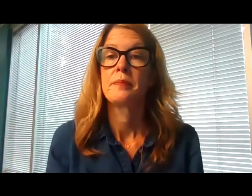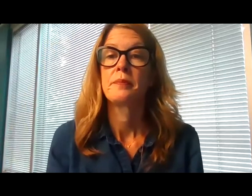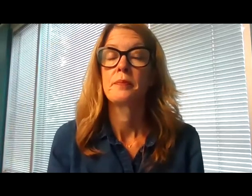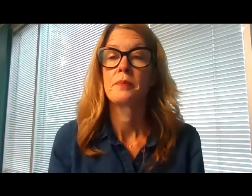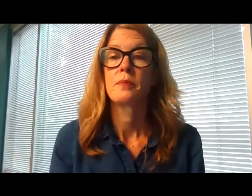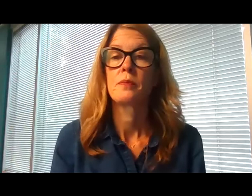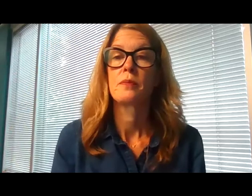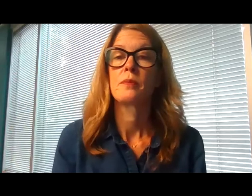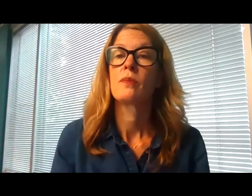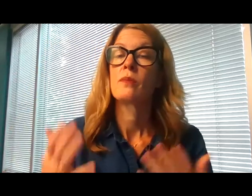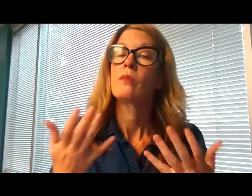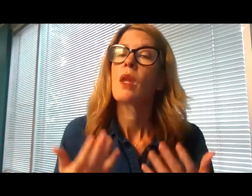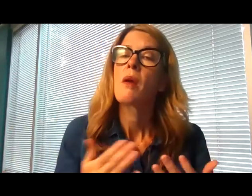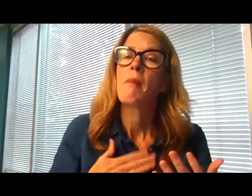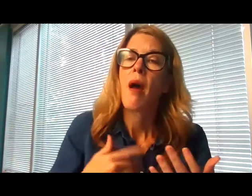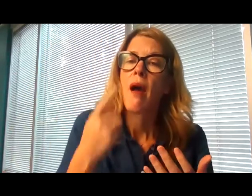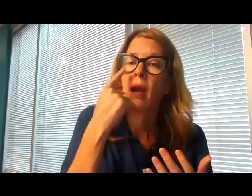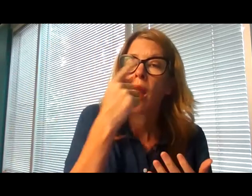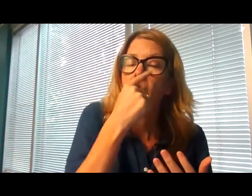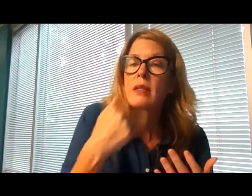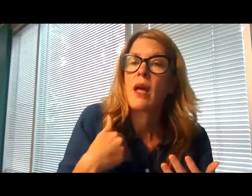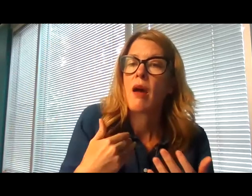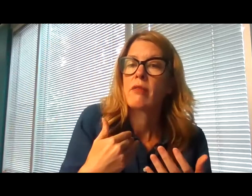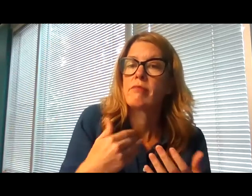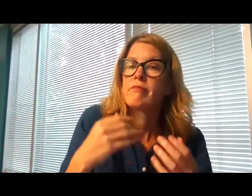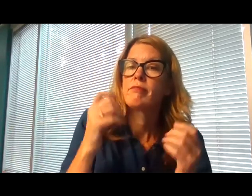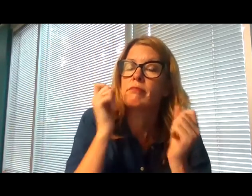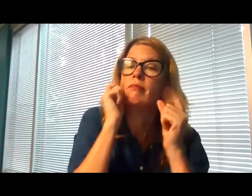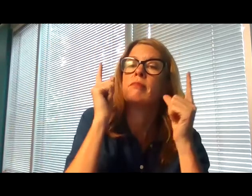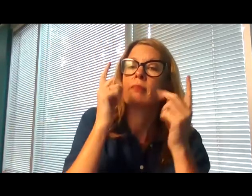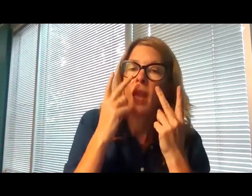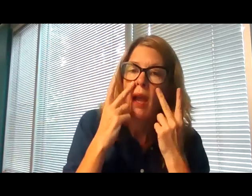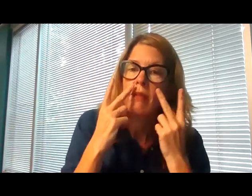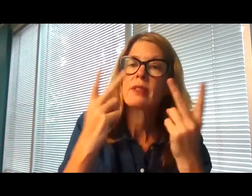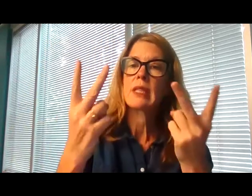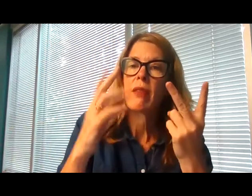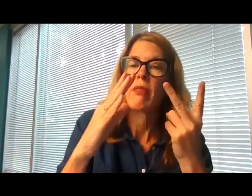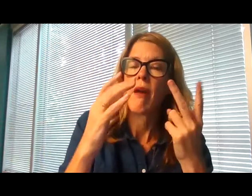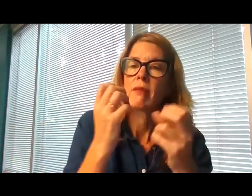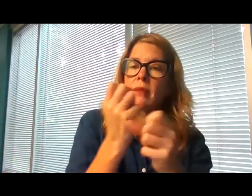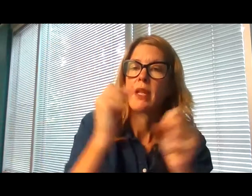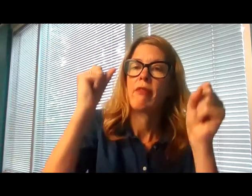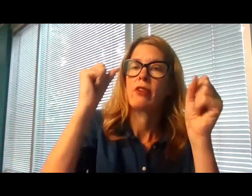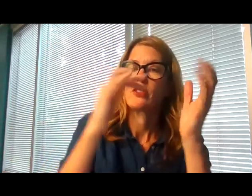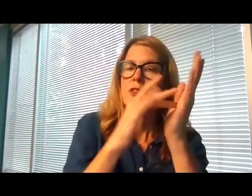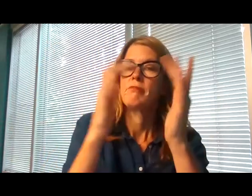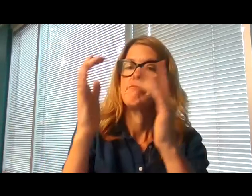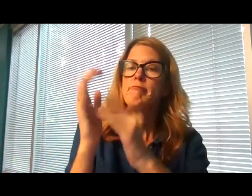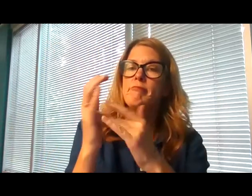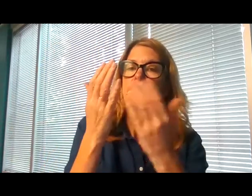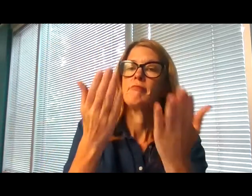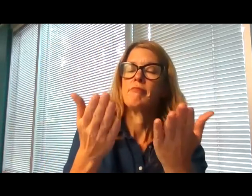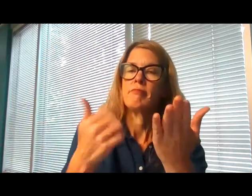Mine eyes have seen thy salvation, which thou